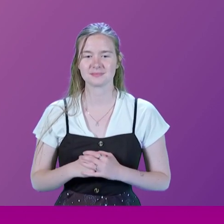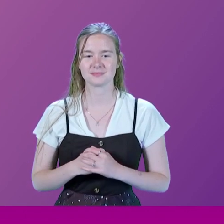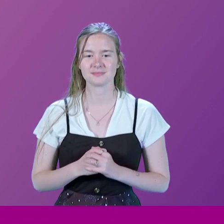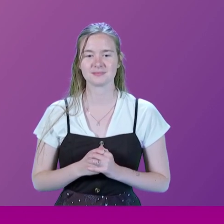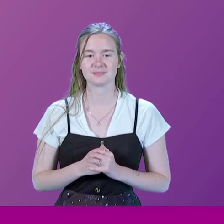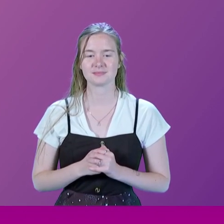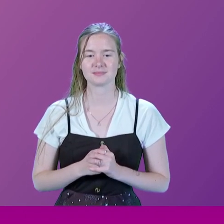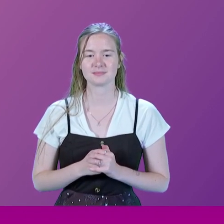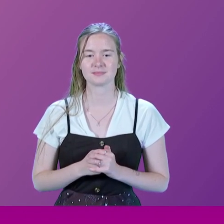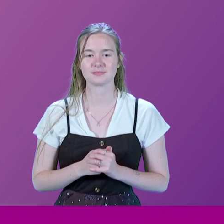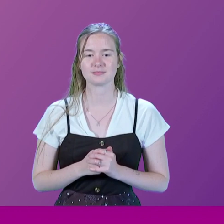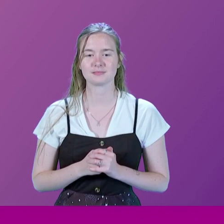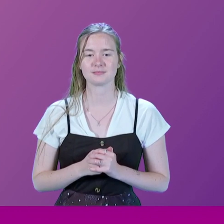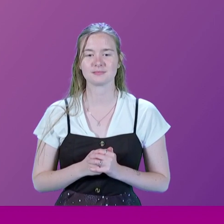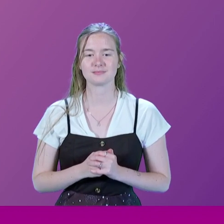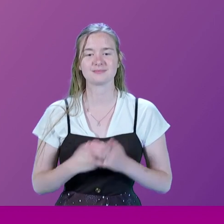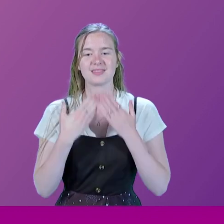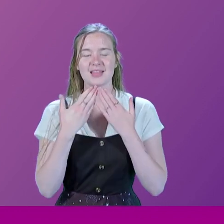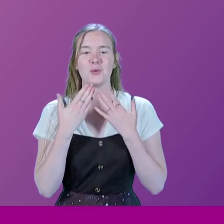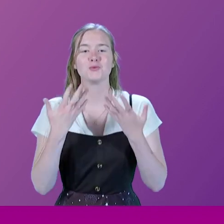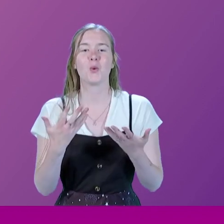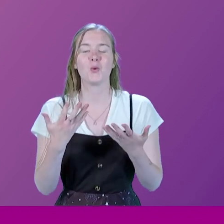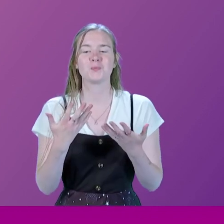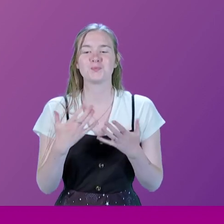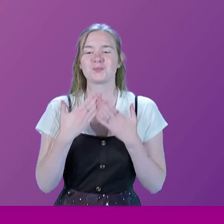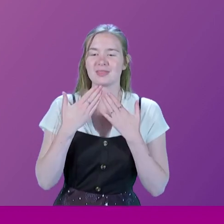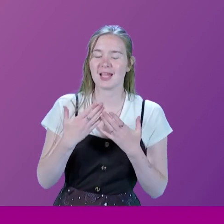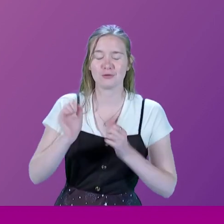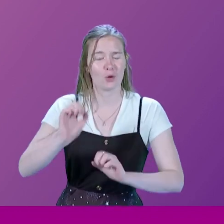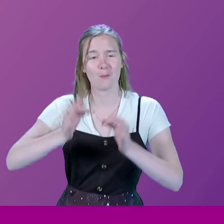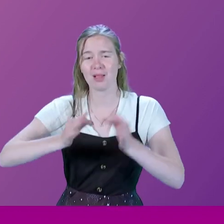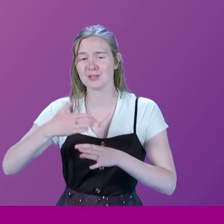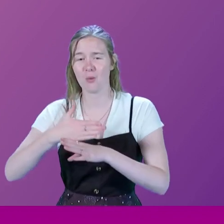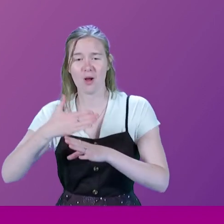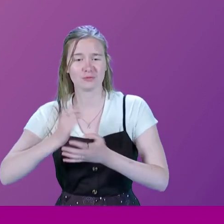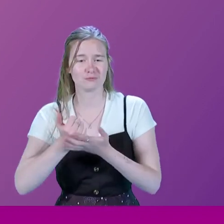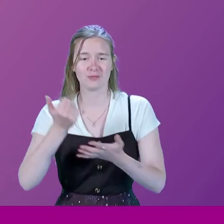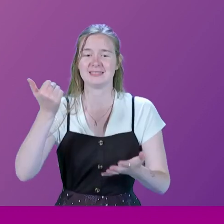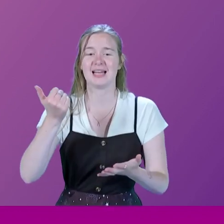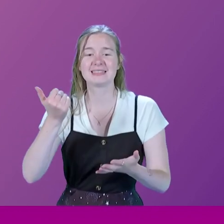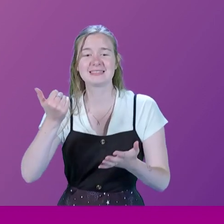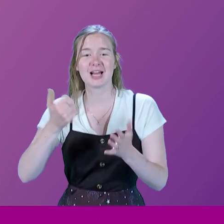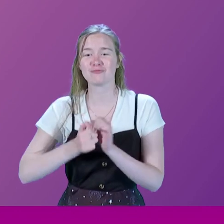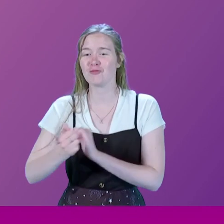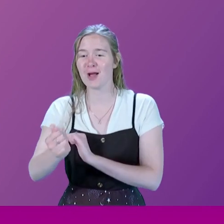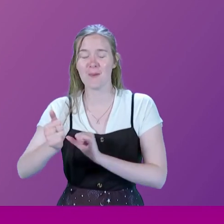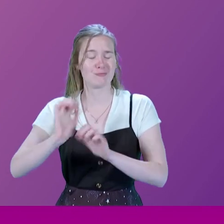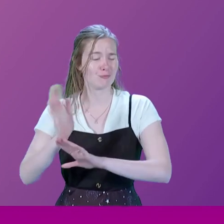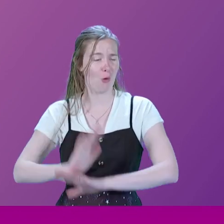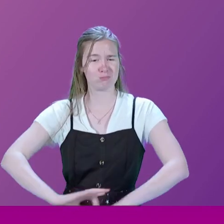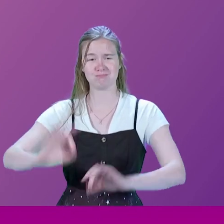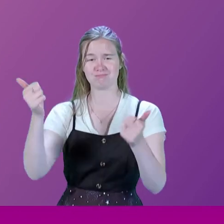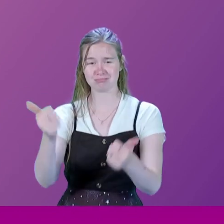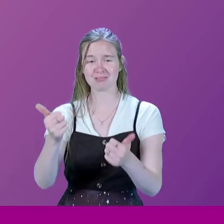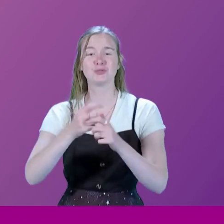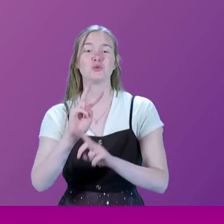Oh, is it live? OK. Thank you very much. And for all you did in politics and your fantastic railway programmes, two